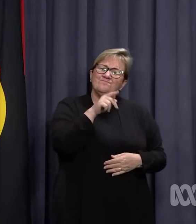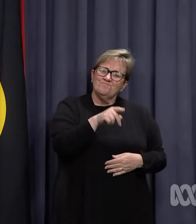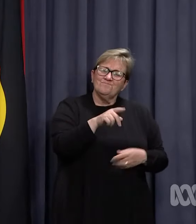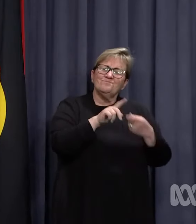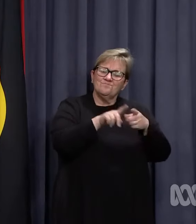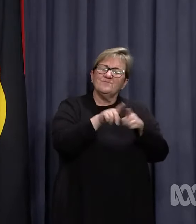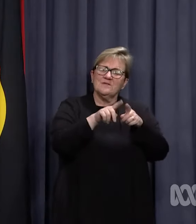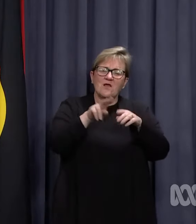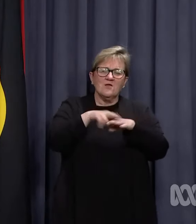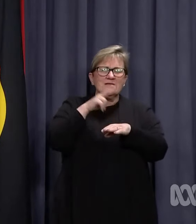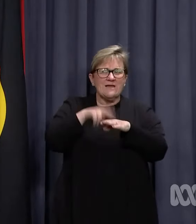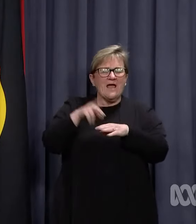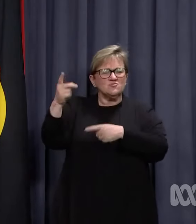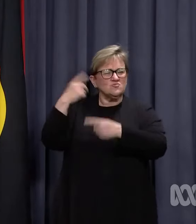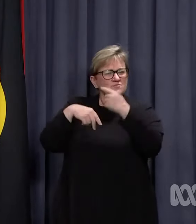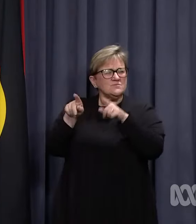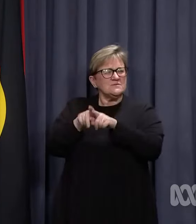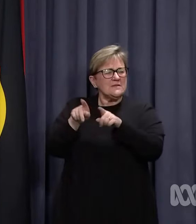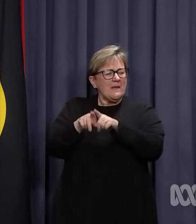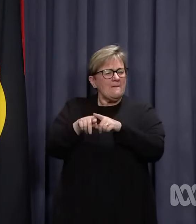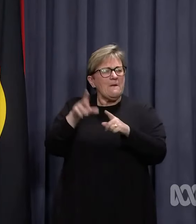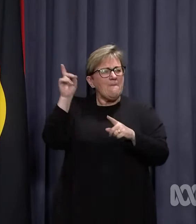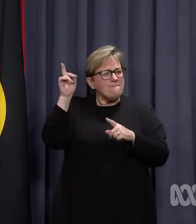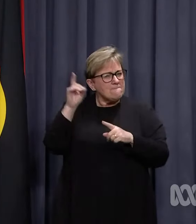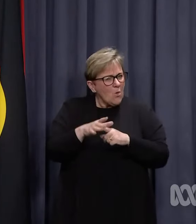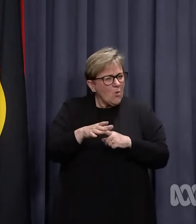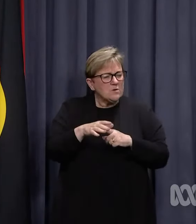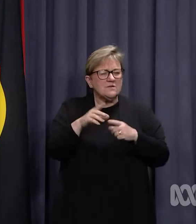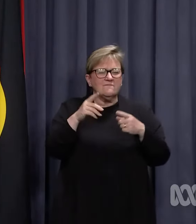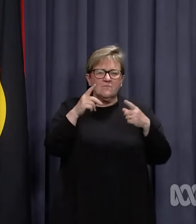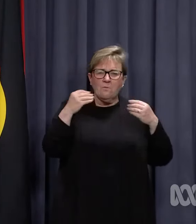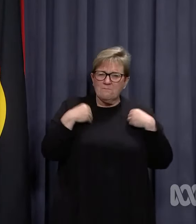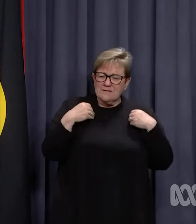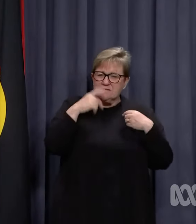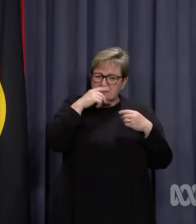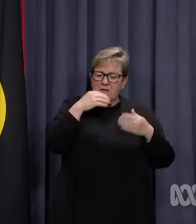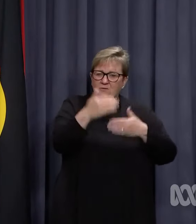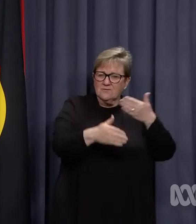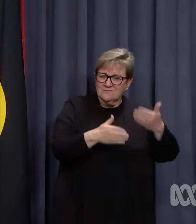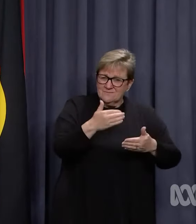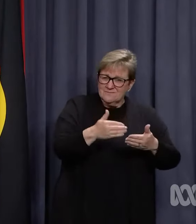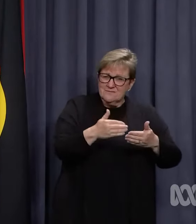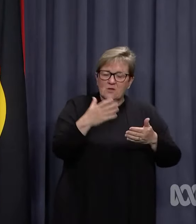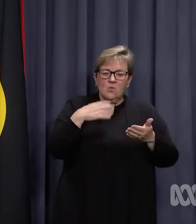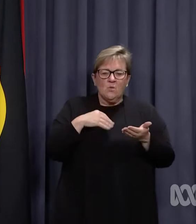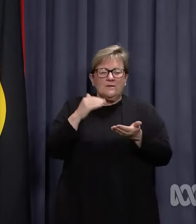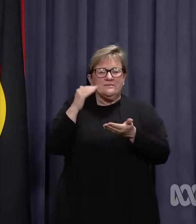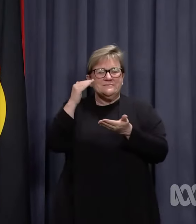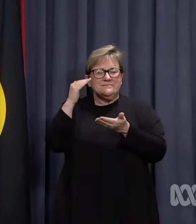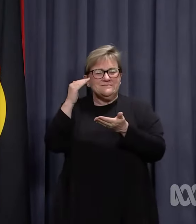consistent with the national approach and is important for the continuity of business operation while minimising